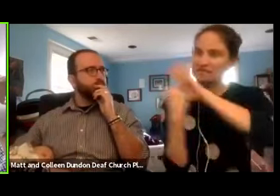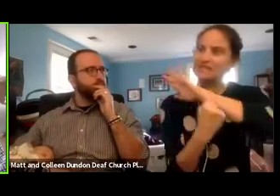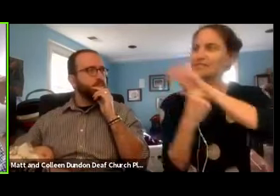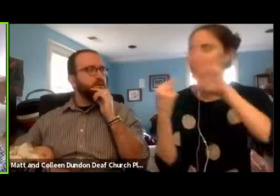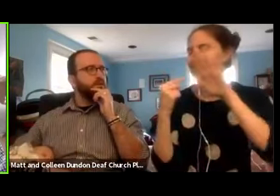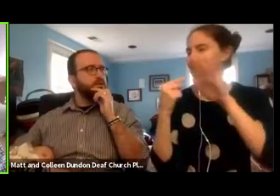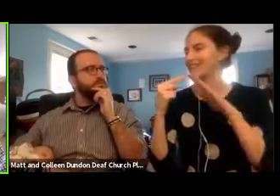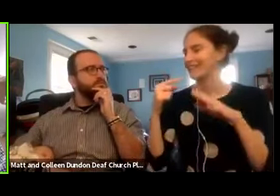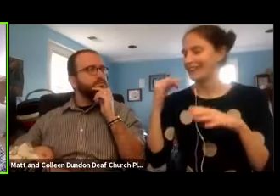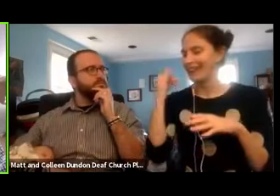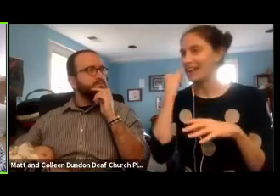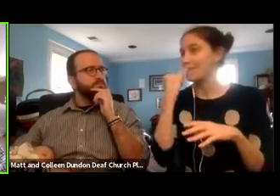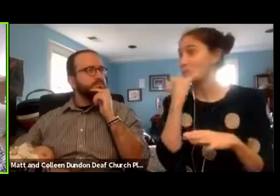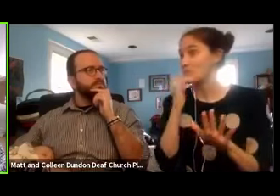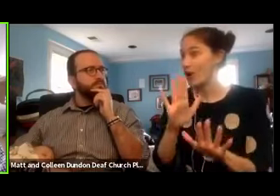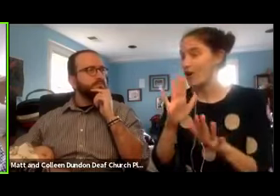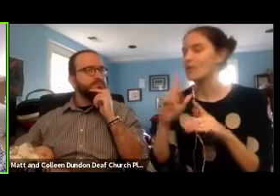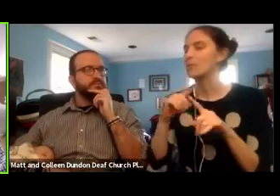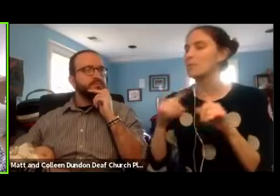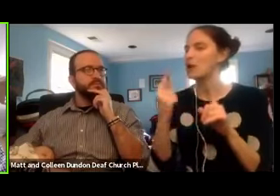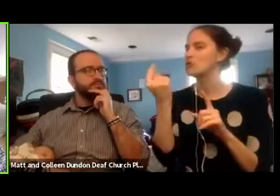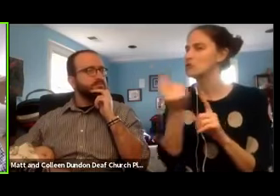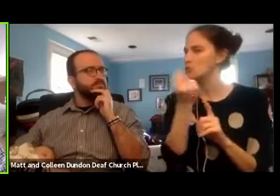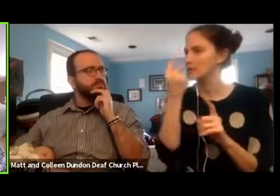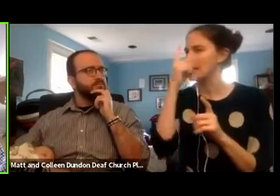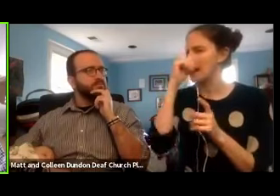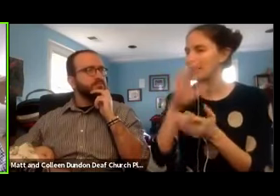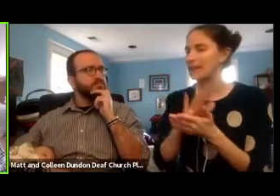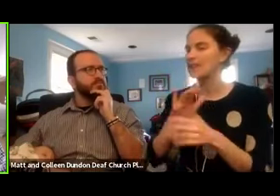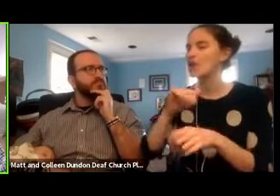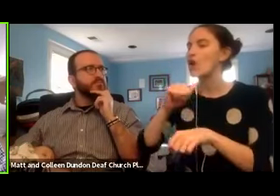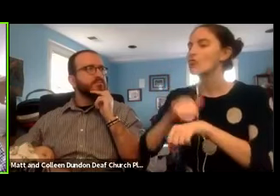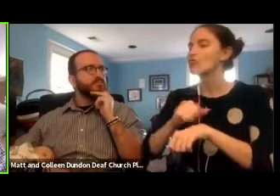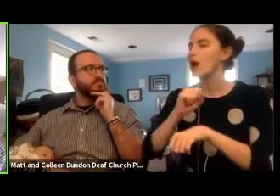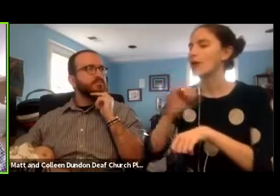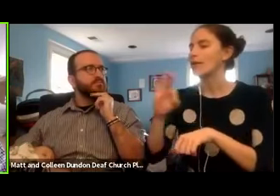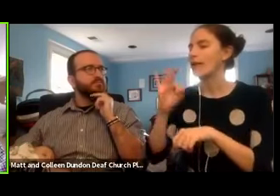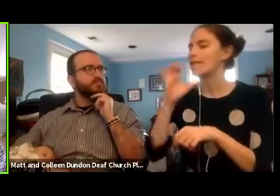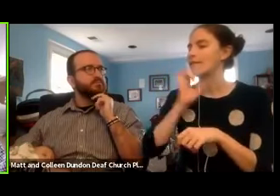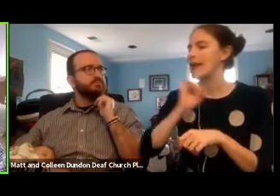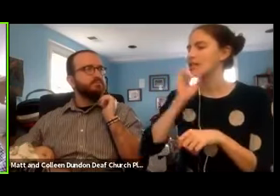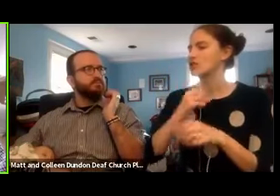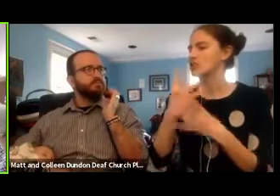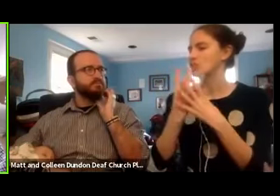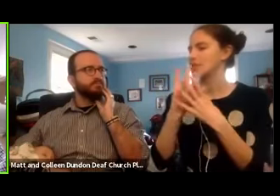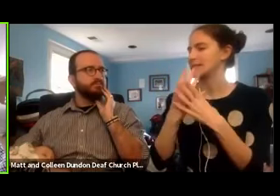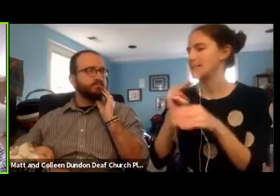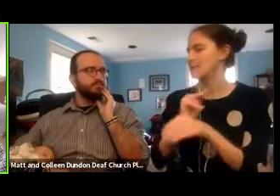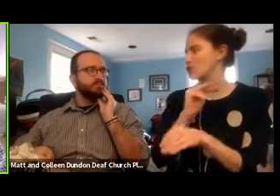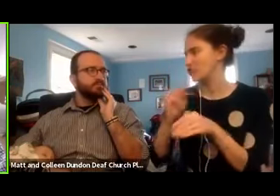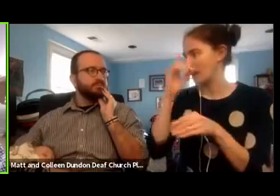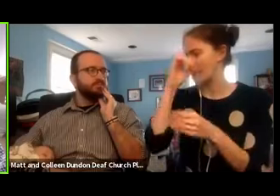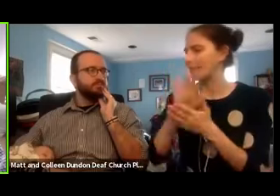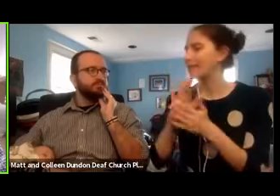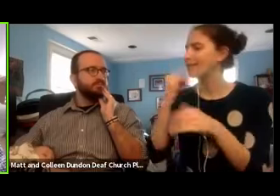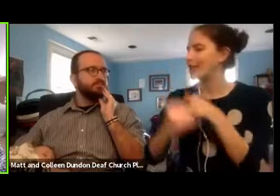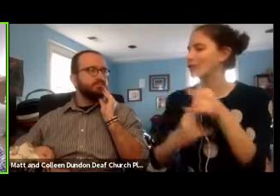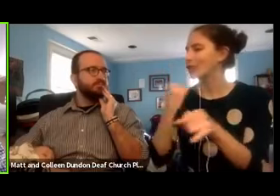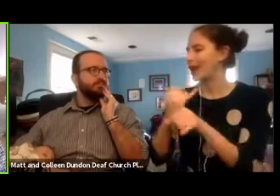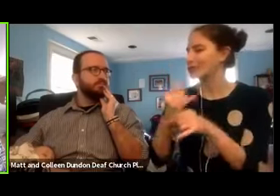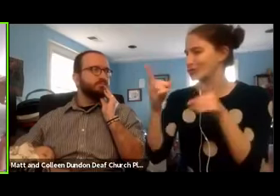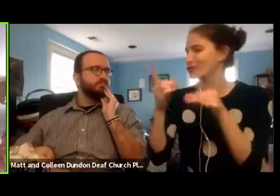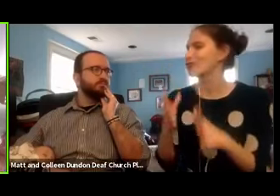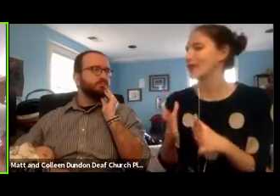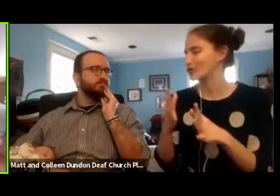we have someone from Rock of Ages Prison Ministry, a friend of mine, who I believe is the international director for Rock of Ages.